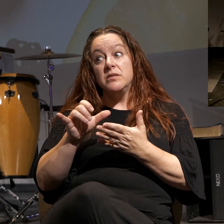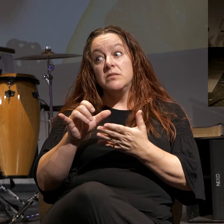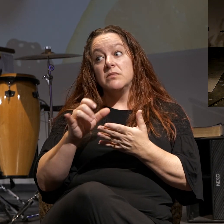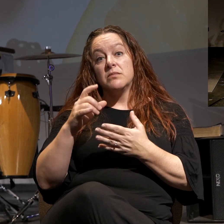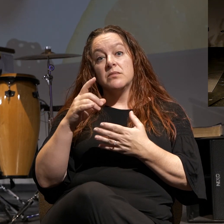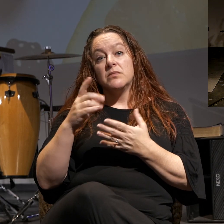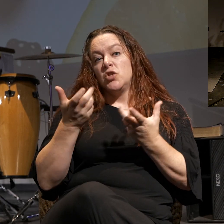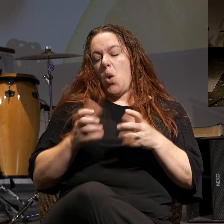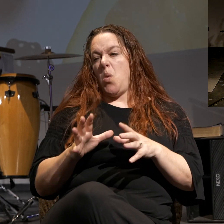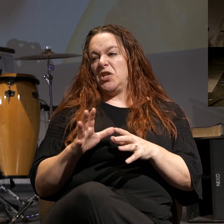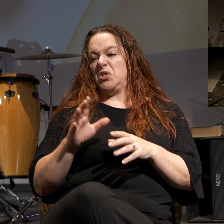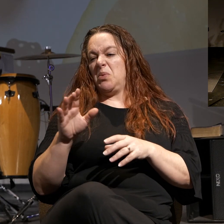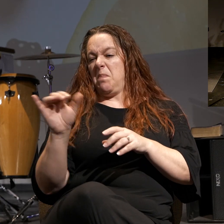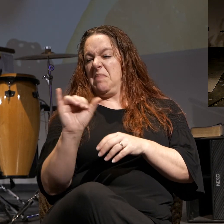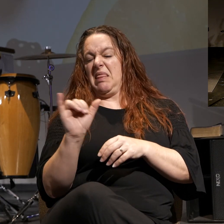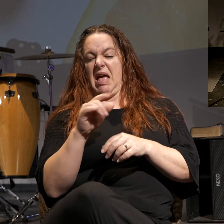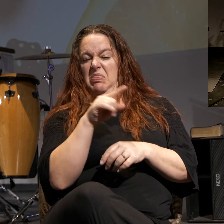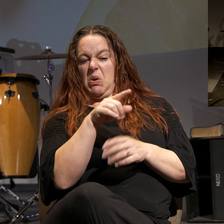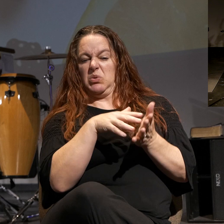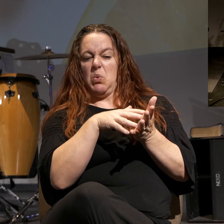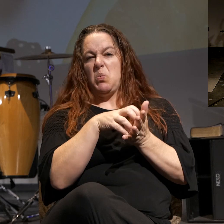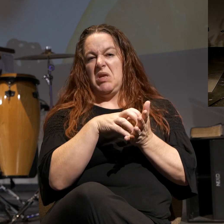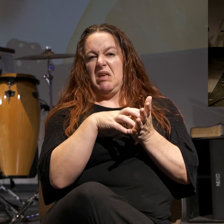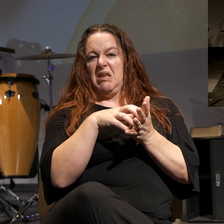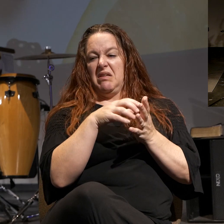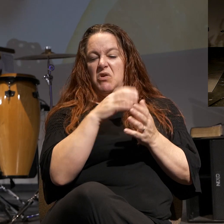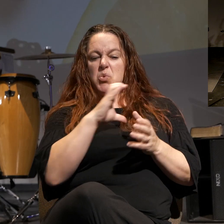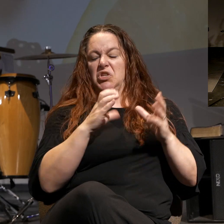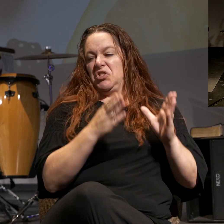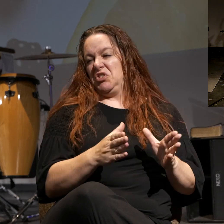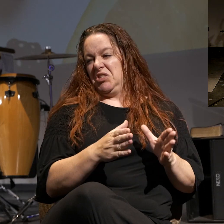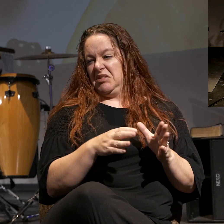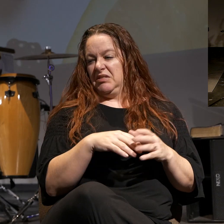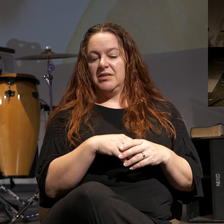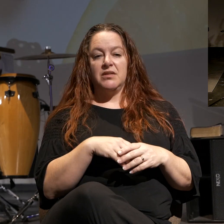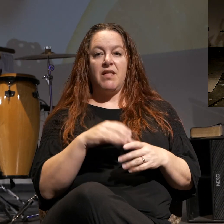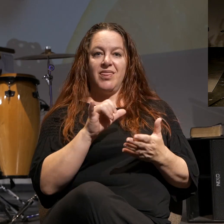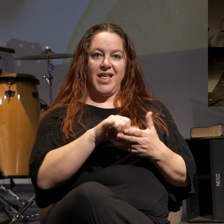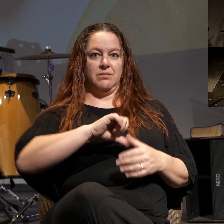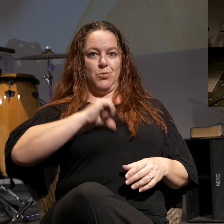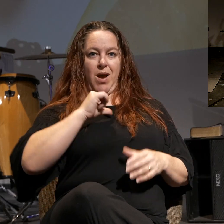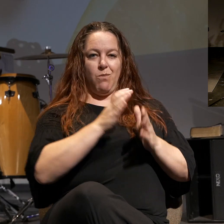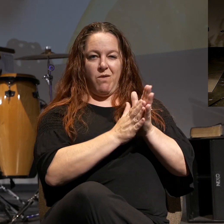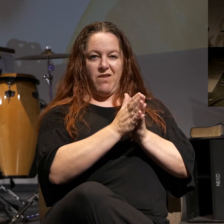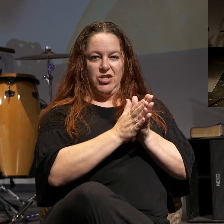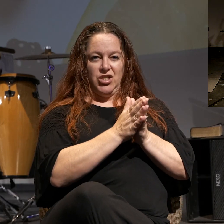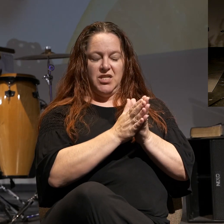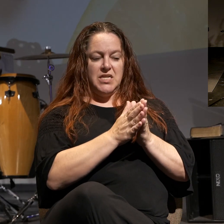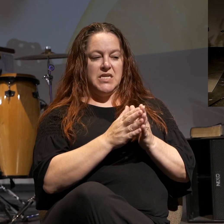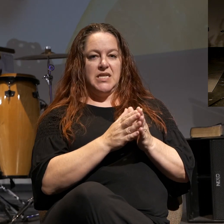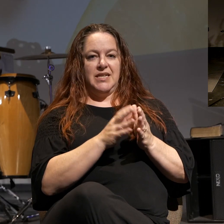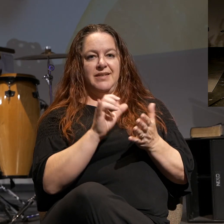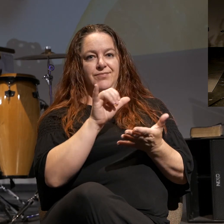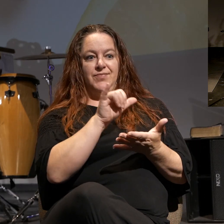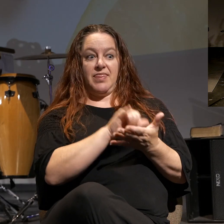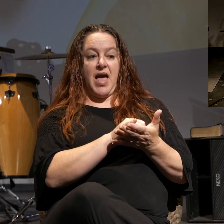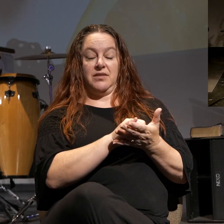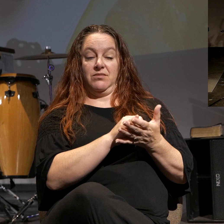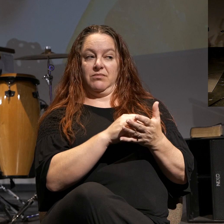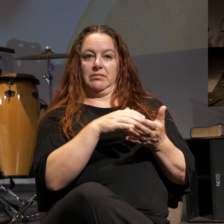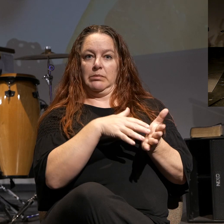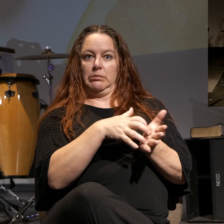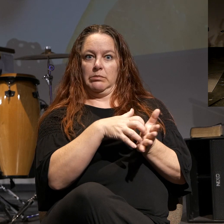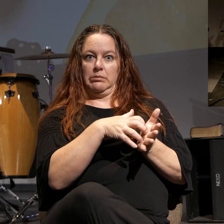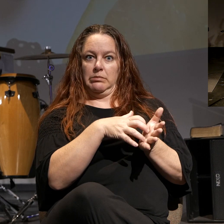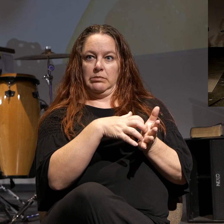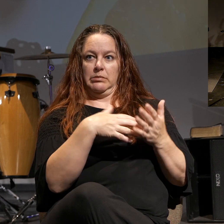you don't want to be like those weak, wimpy Christians. That's pride motivation. That's a house of cards. As long